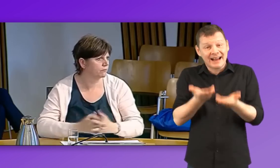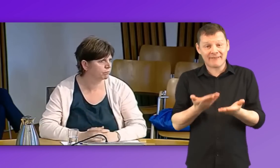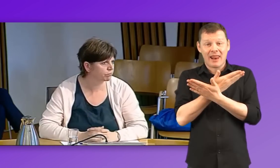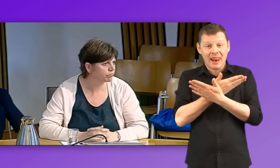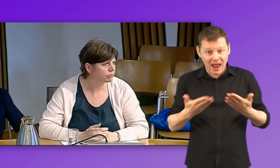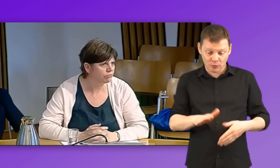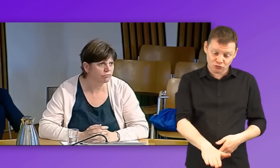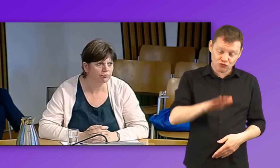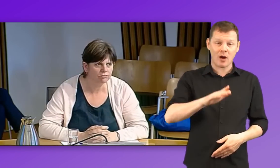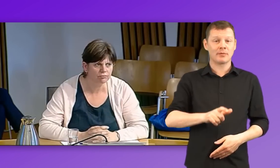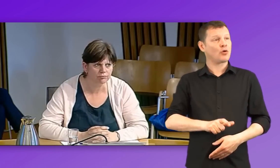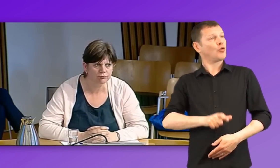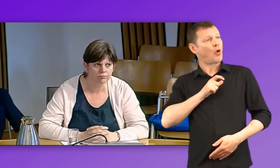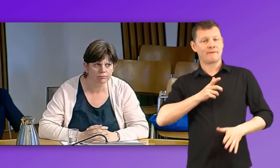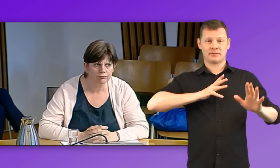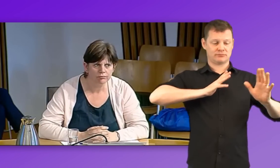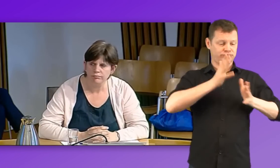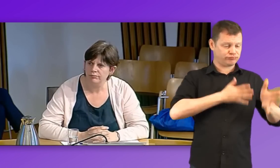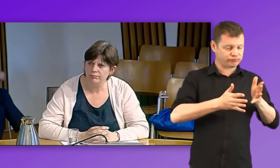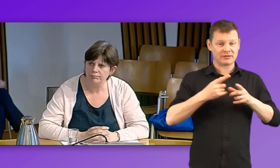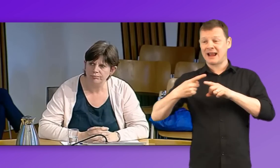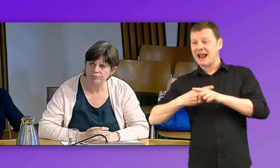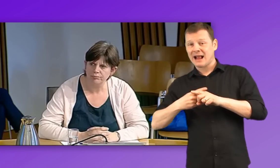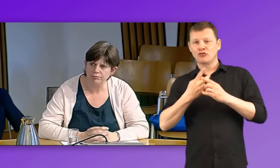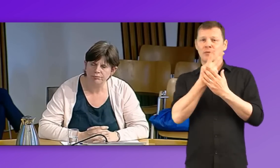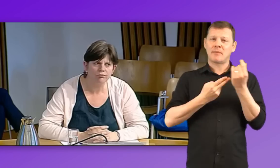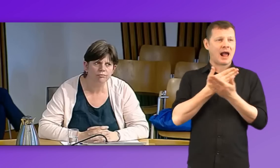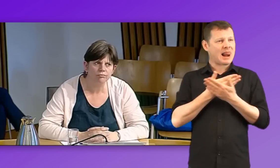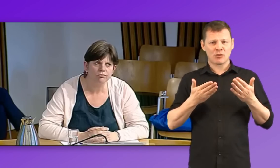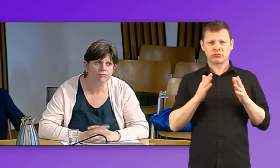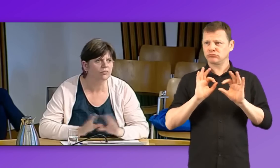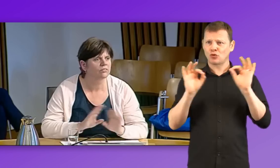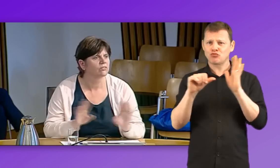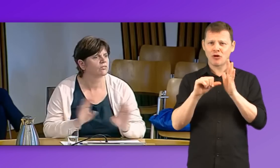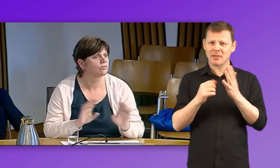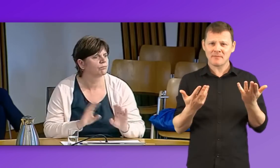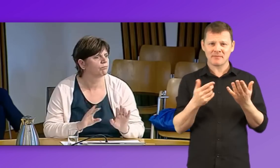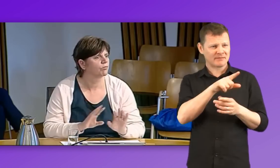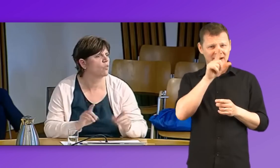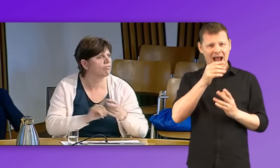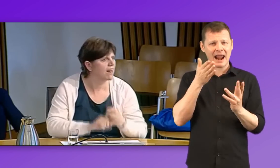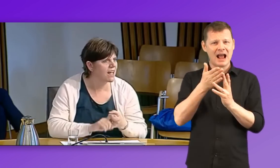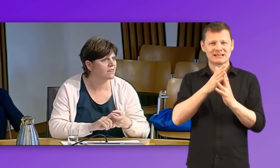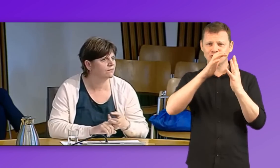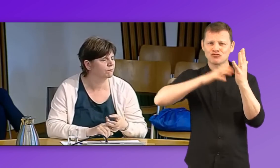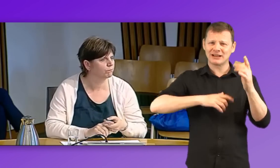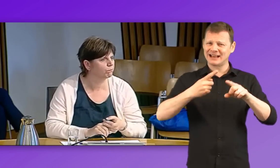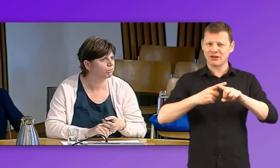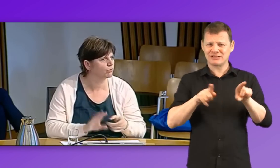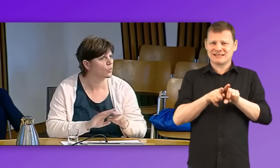confident using sign language and English in a bilingual way, then they shouldn't have any problems. They should be able to access the written English just the same as their